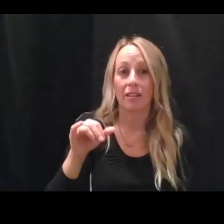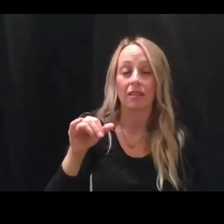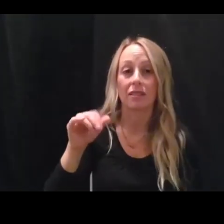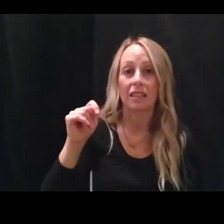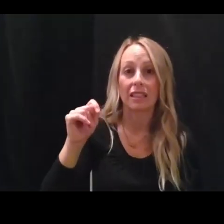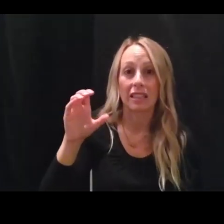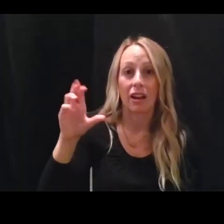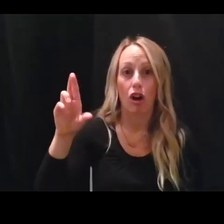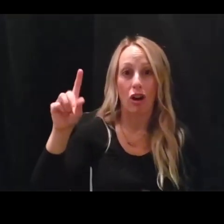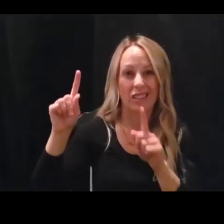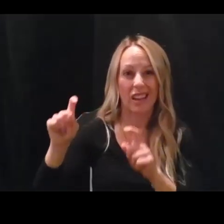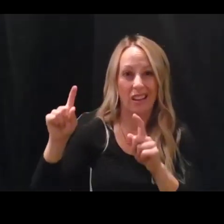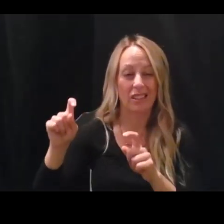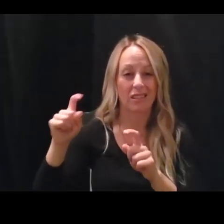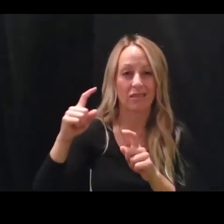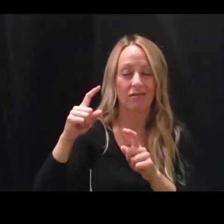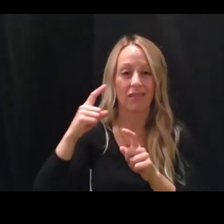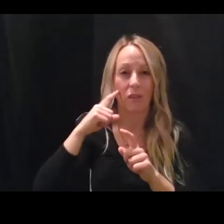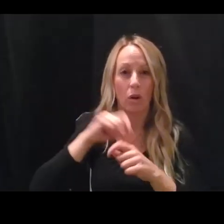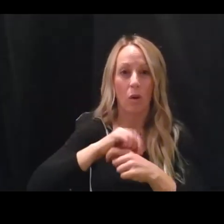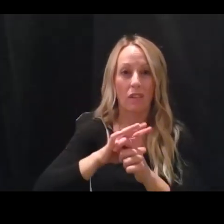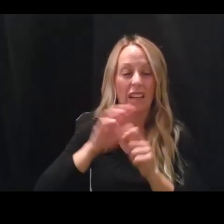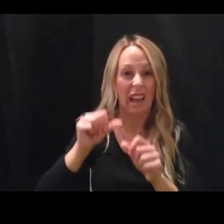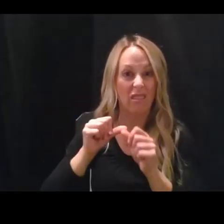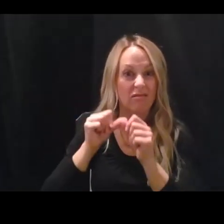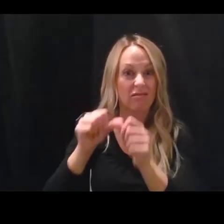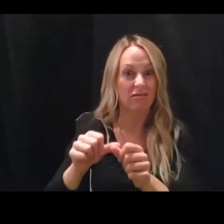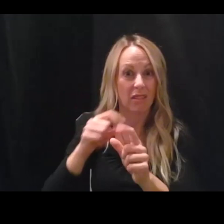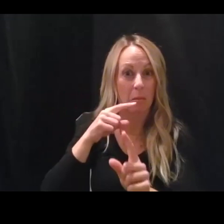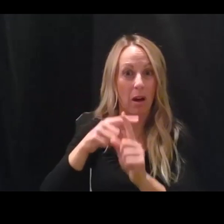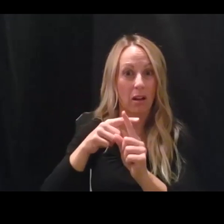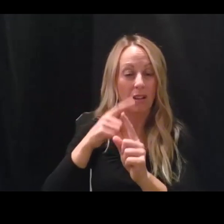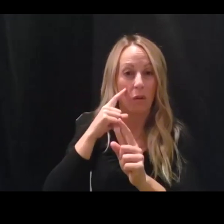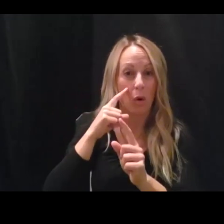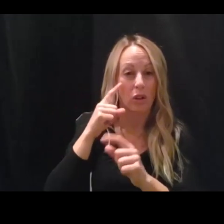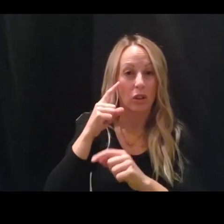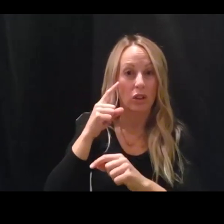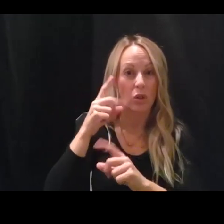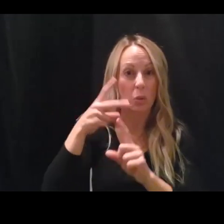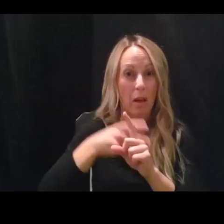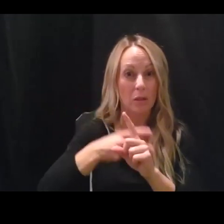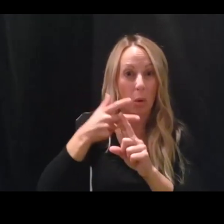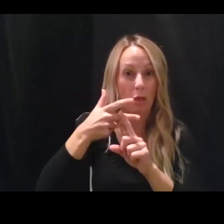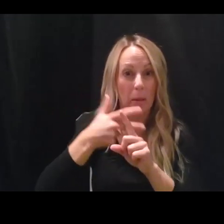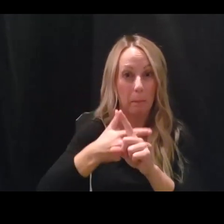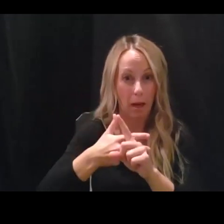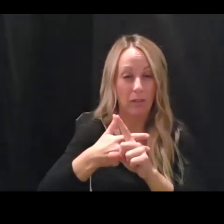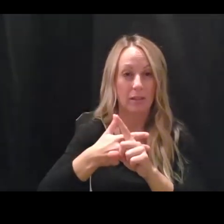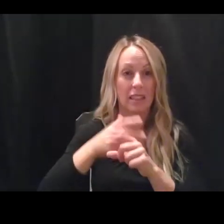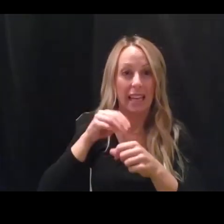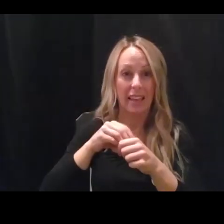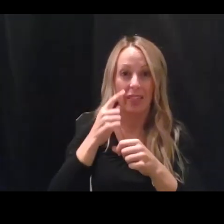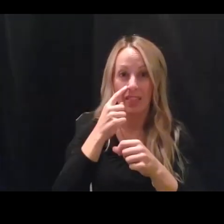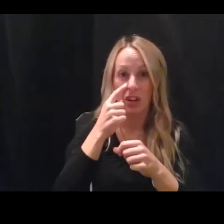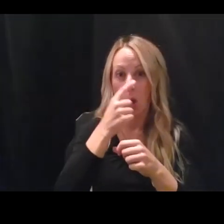can stay positive even for as long as two to three or four months in the noses of